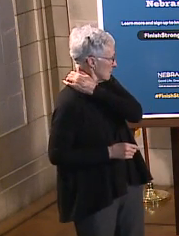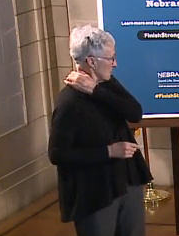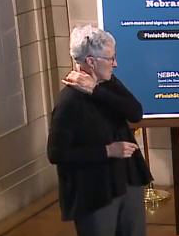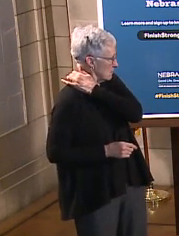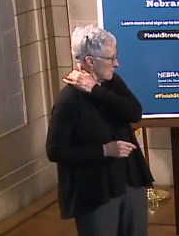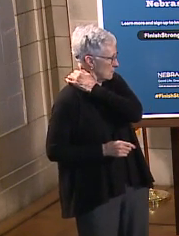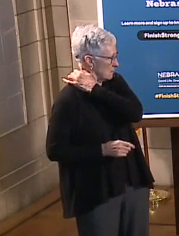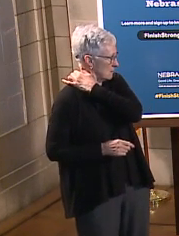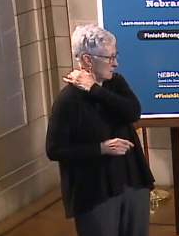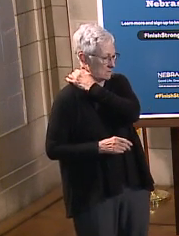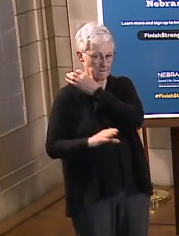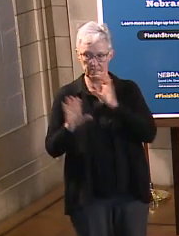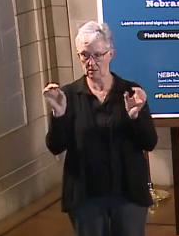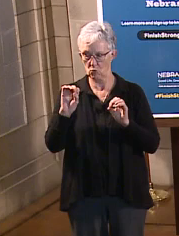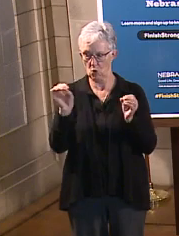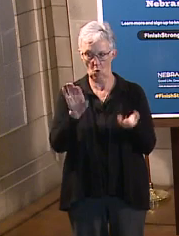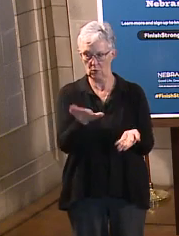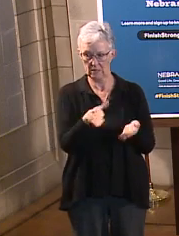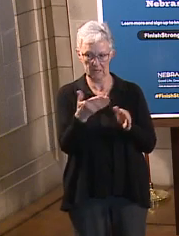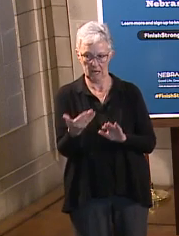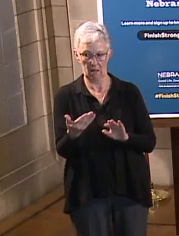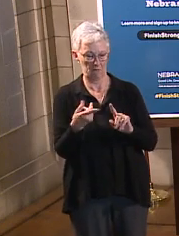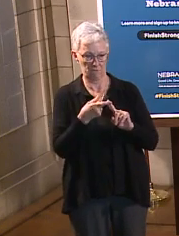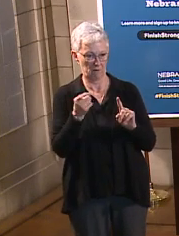No, there's no deaths at this time.